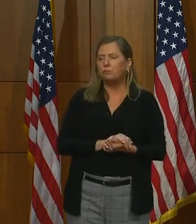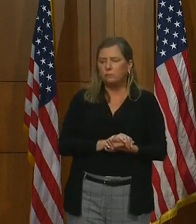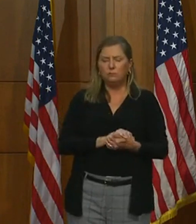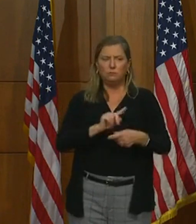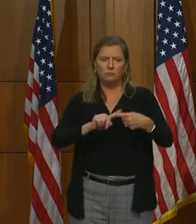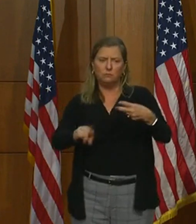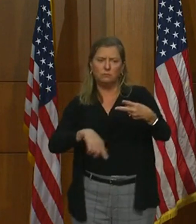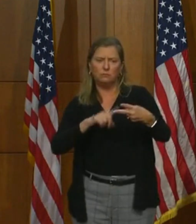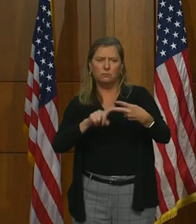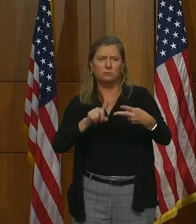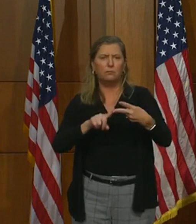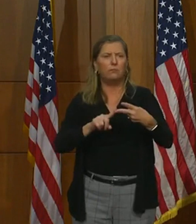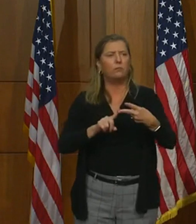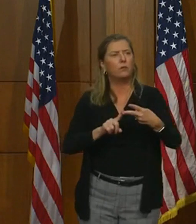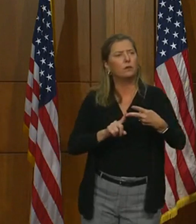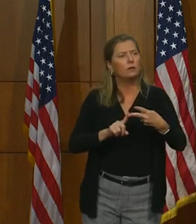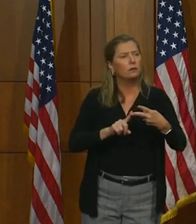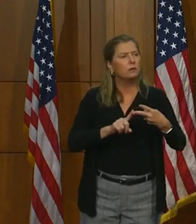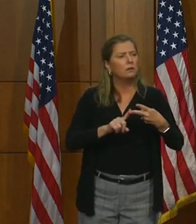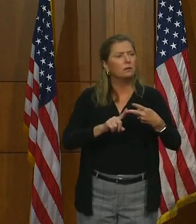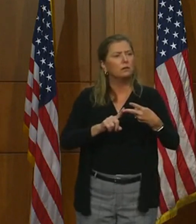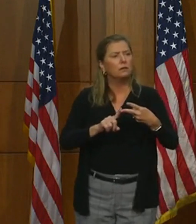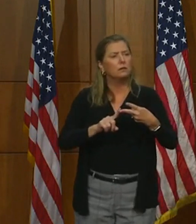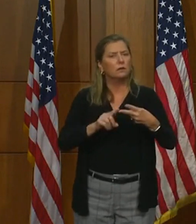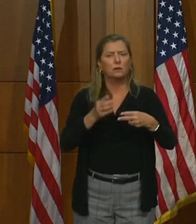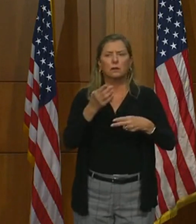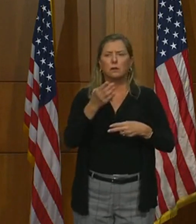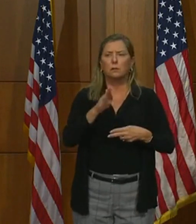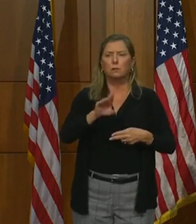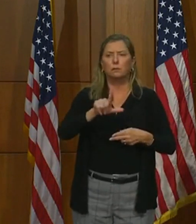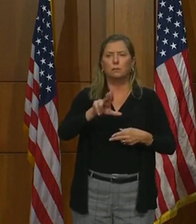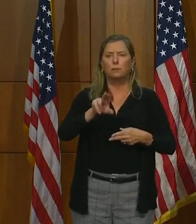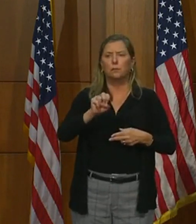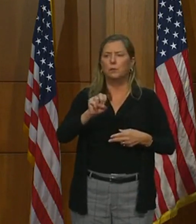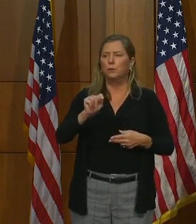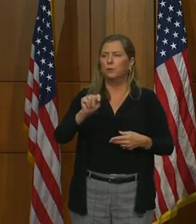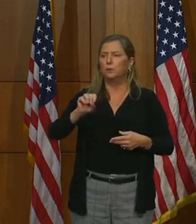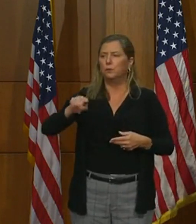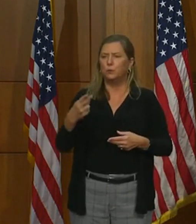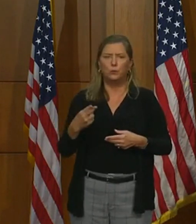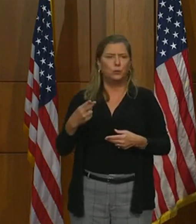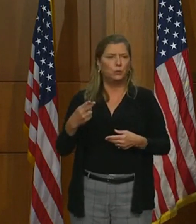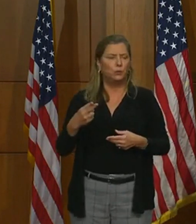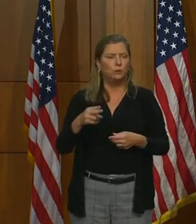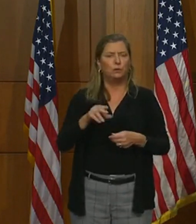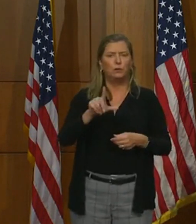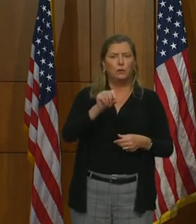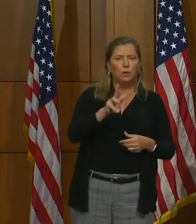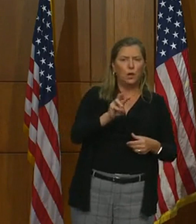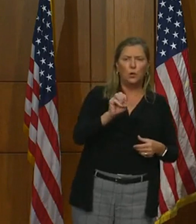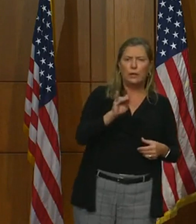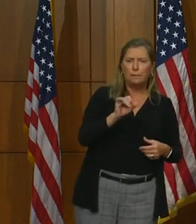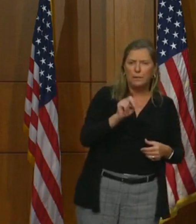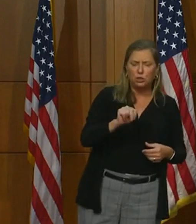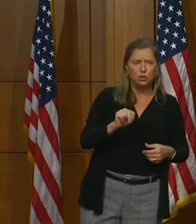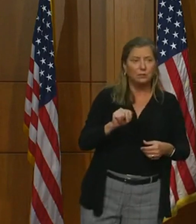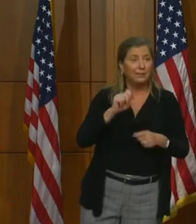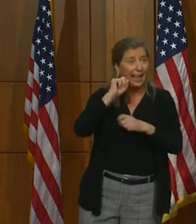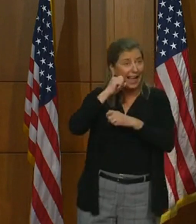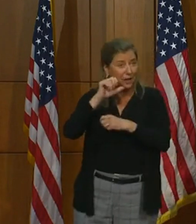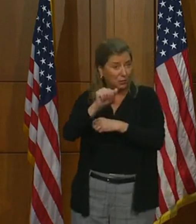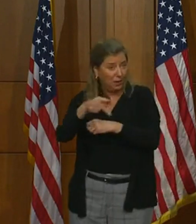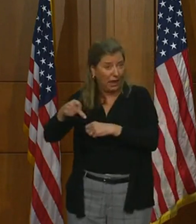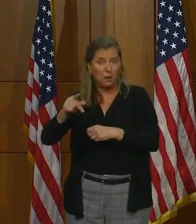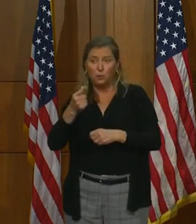the Bluetooth low emission Apple Google app. We're really excited